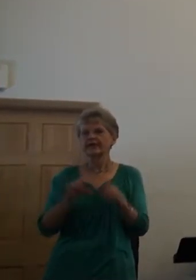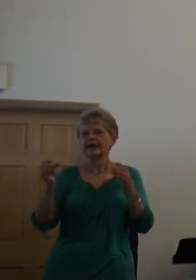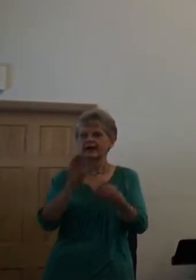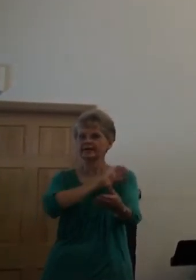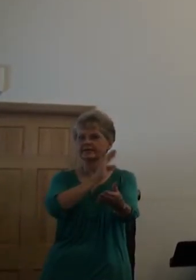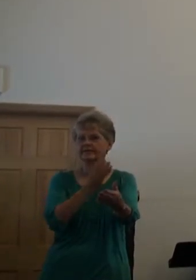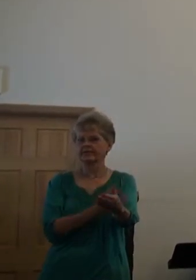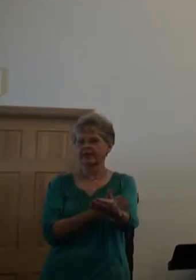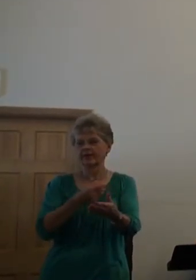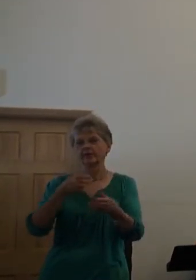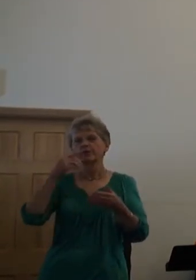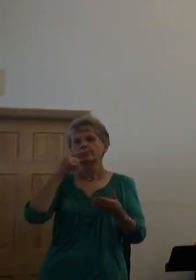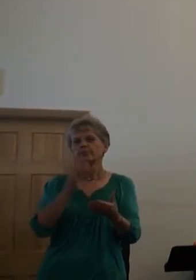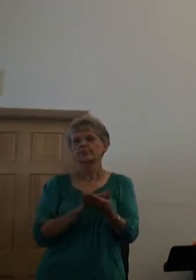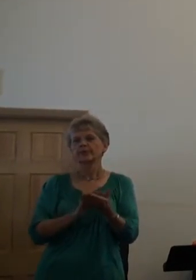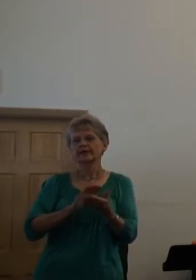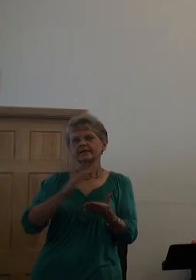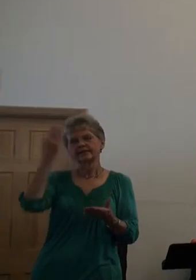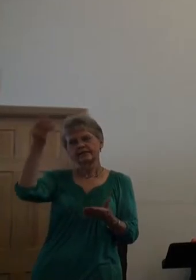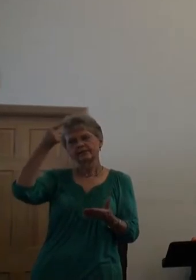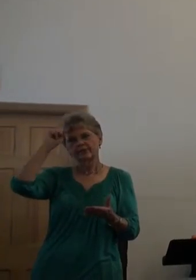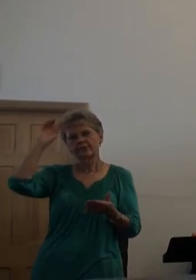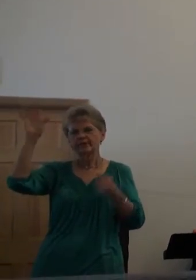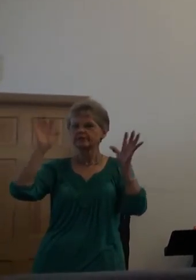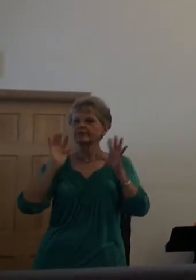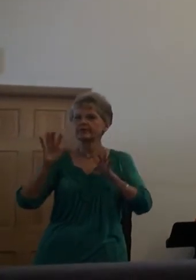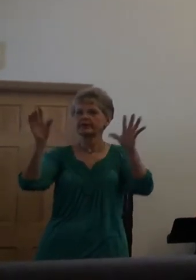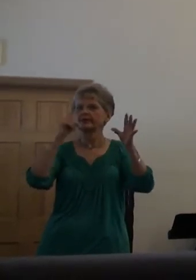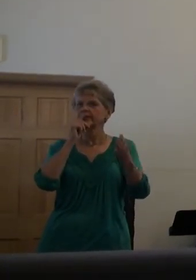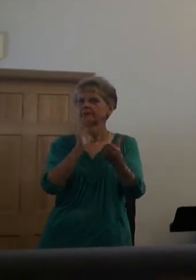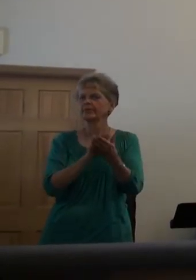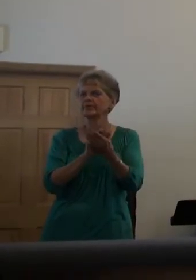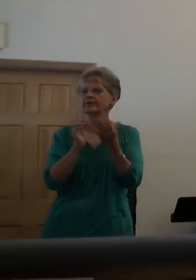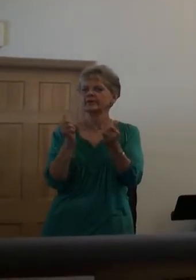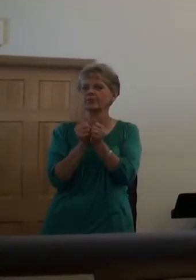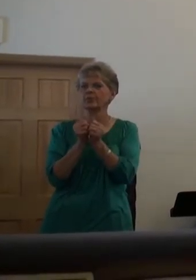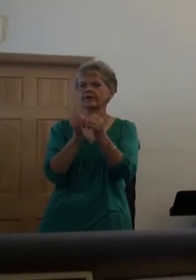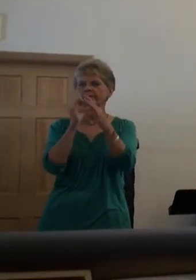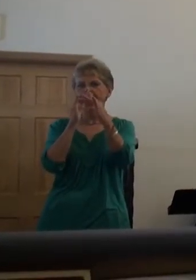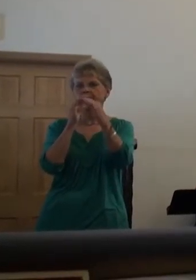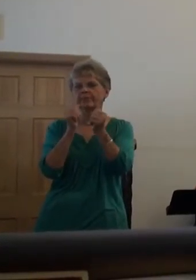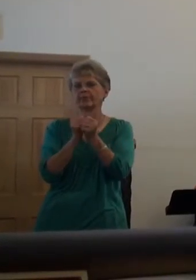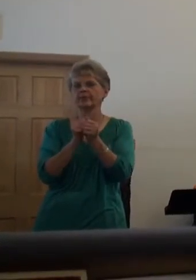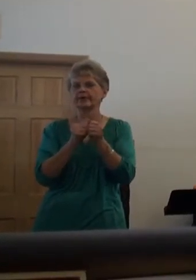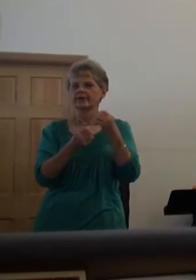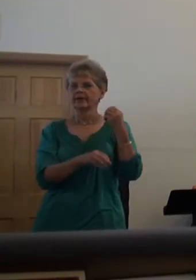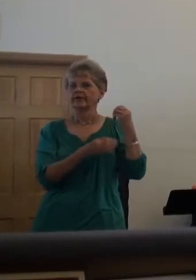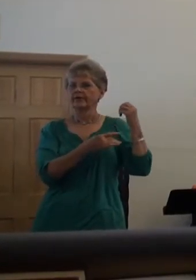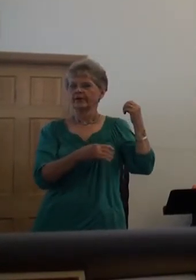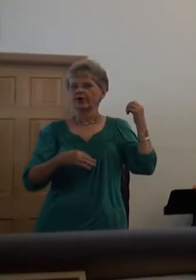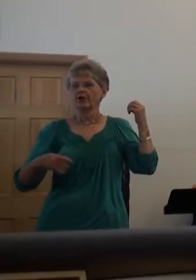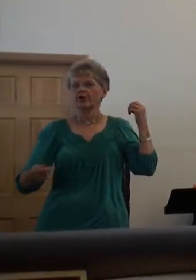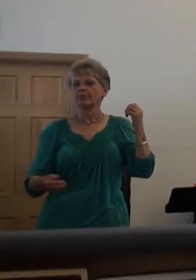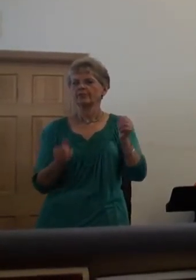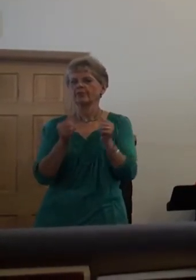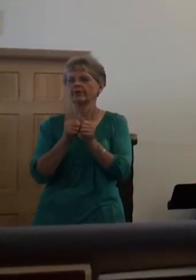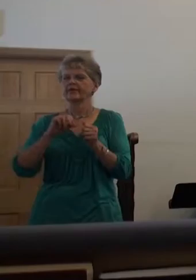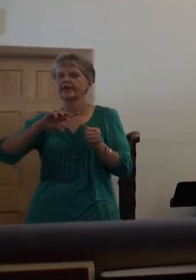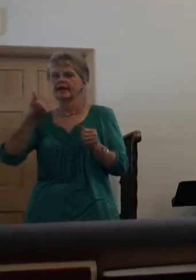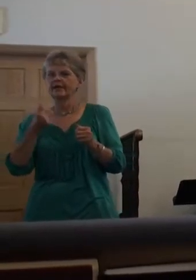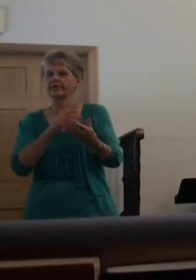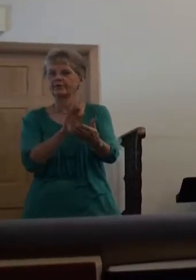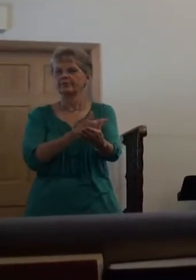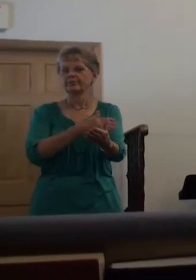his surpassing greatness. Praise him with the sounding of the trumpet. Praise him with the harp and lyre. Praise him with tambourine and dancing.